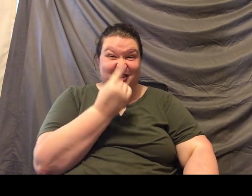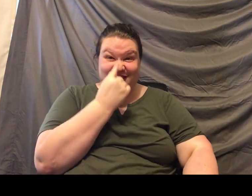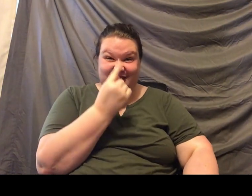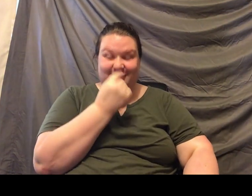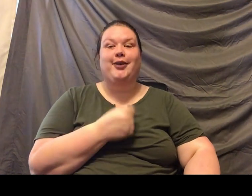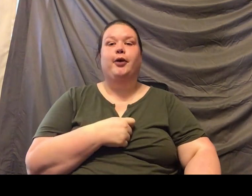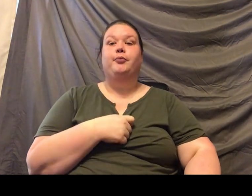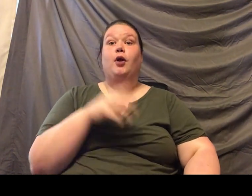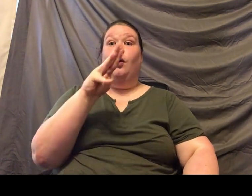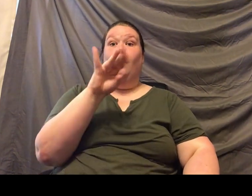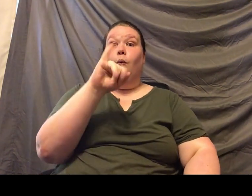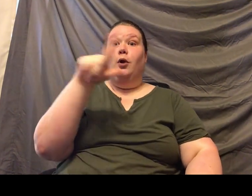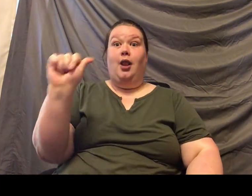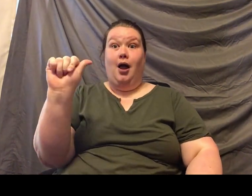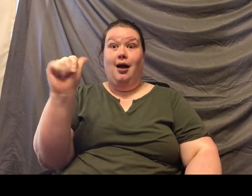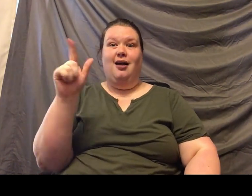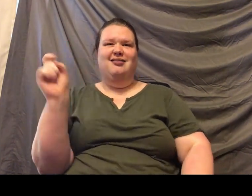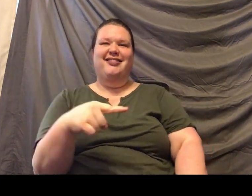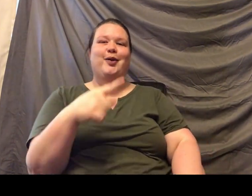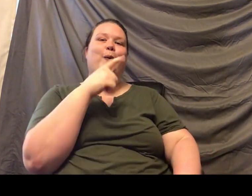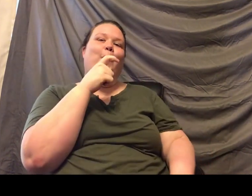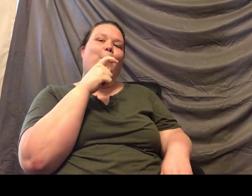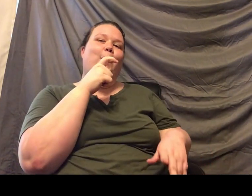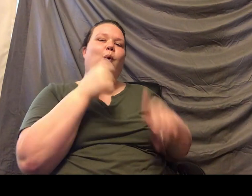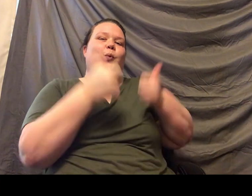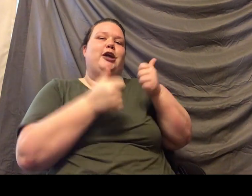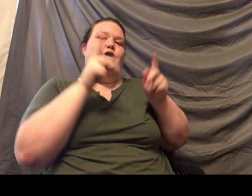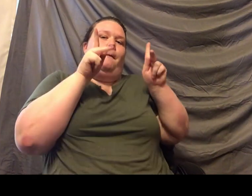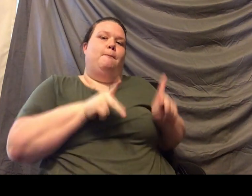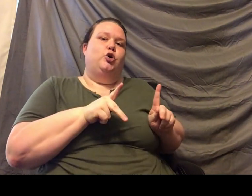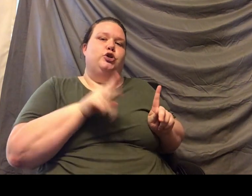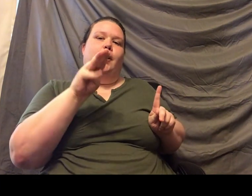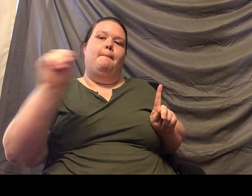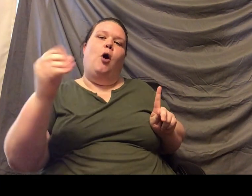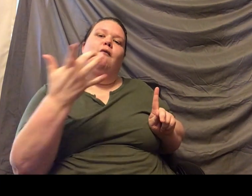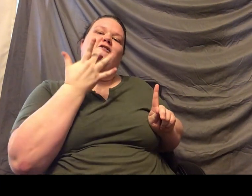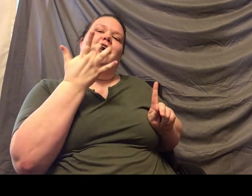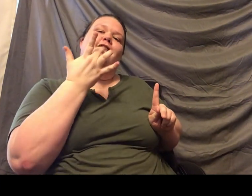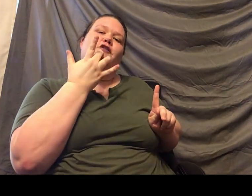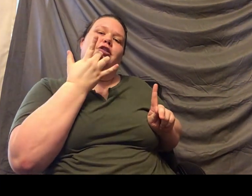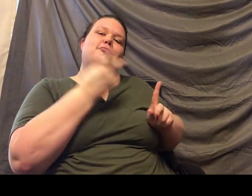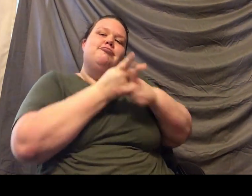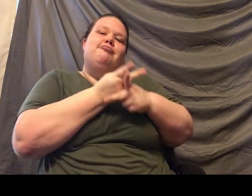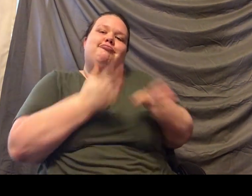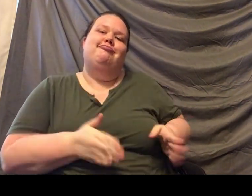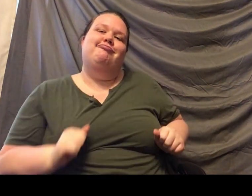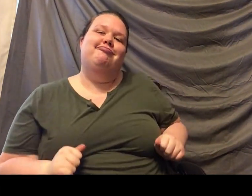favorite caretaker. That's me. Oh, it's really interesting. So, since Moe has such really